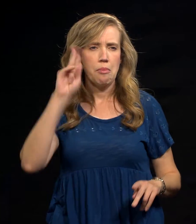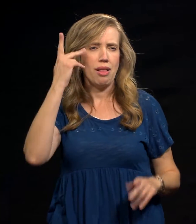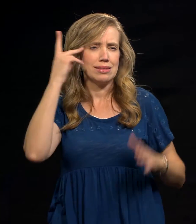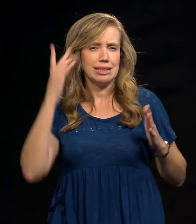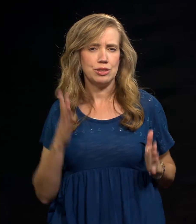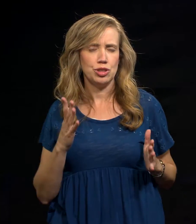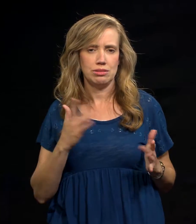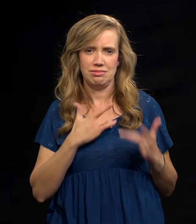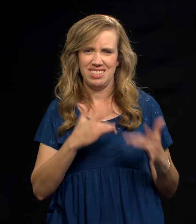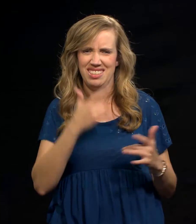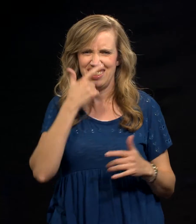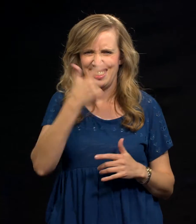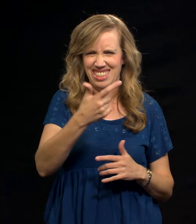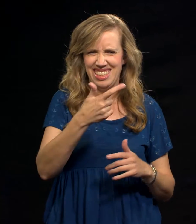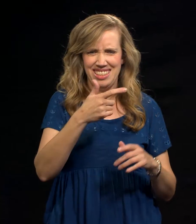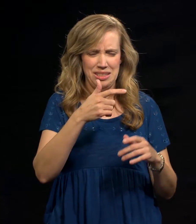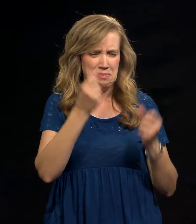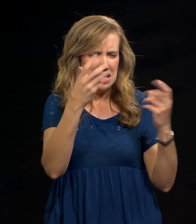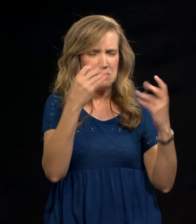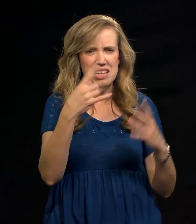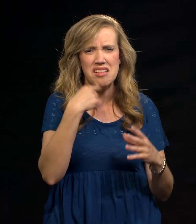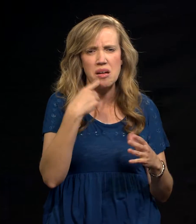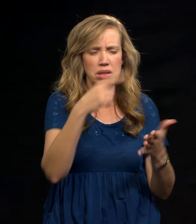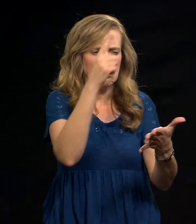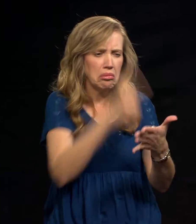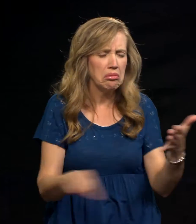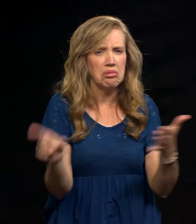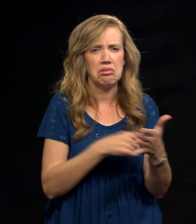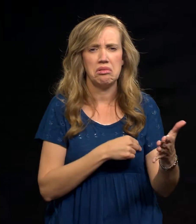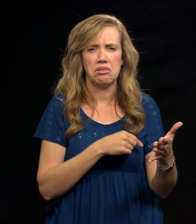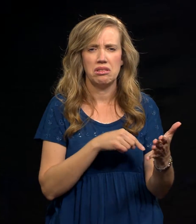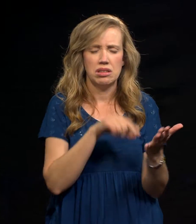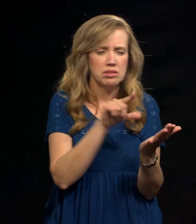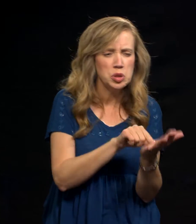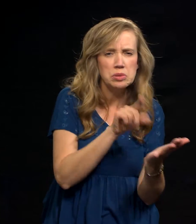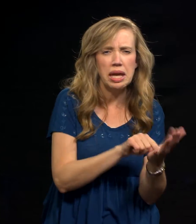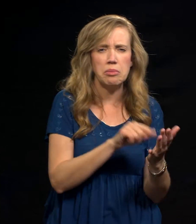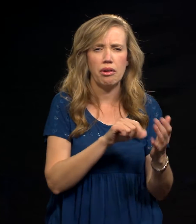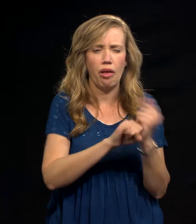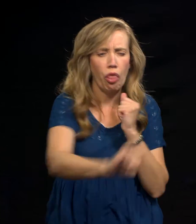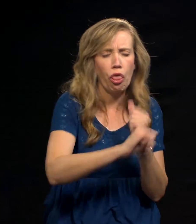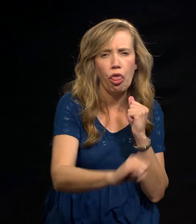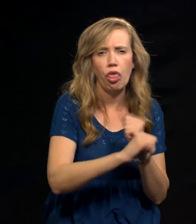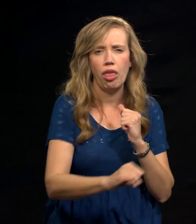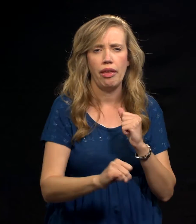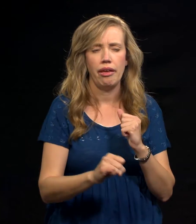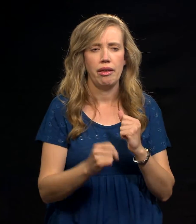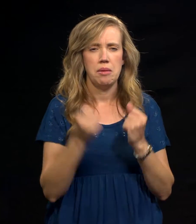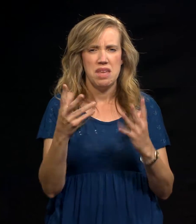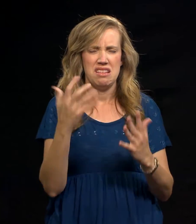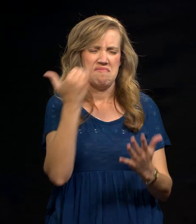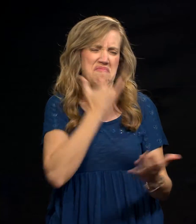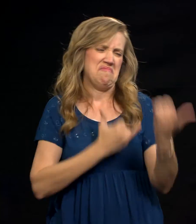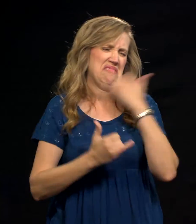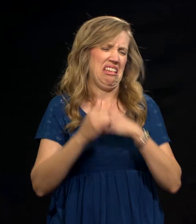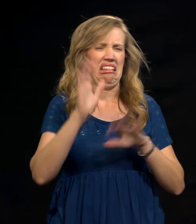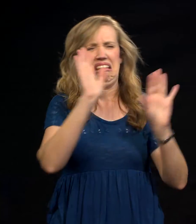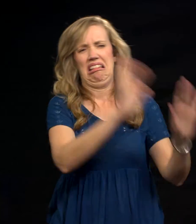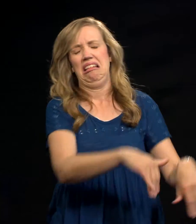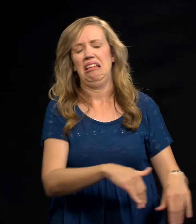blasted for decisions they make, celebrities getting comments about everything from their hair to their weight to their choice of boyfriend or girlfriend. But